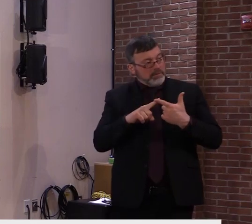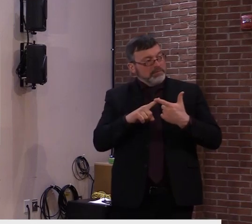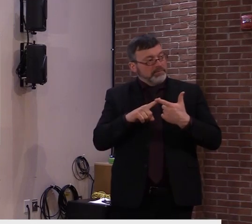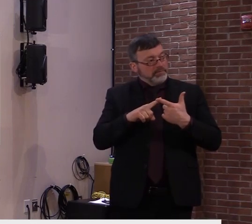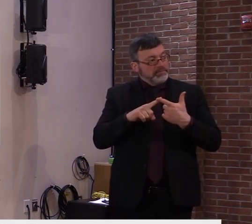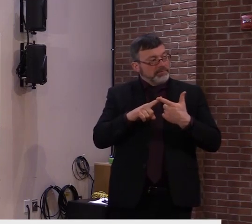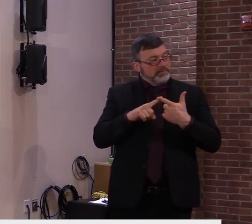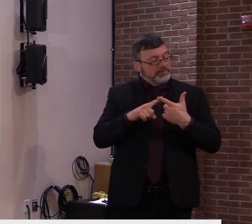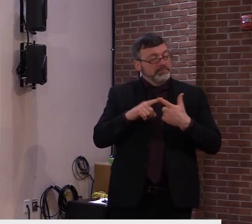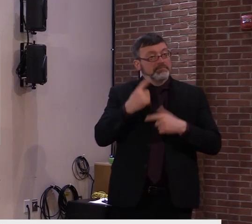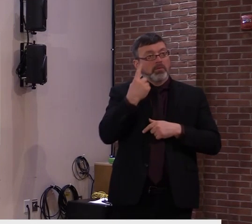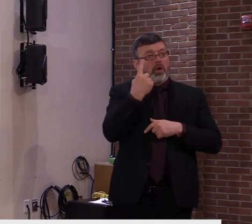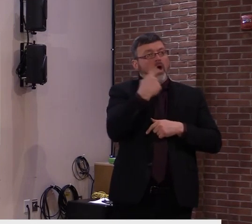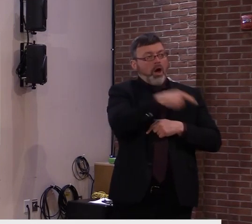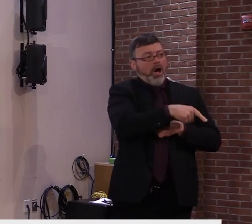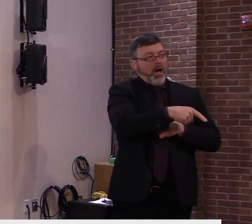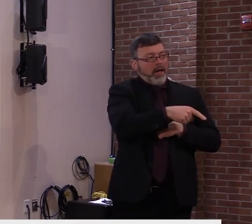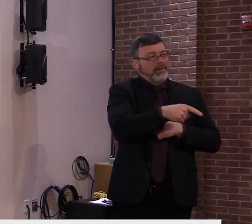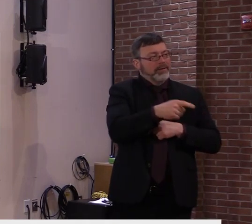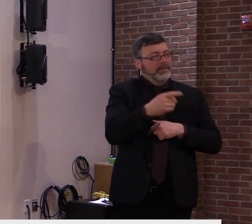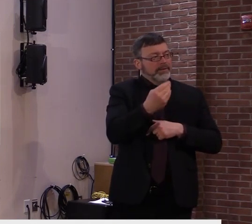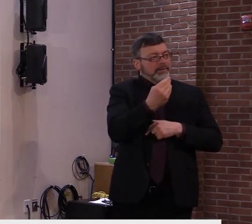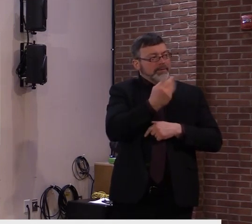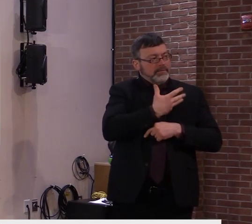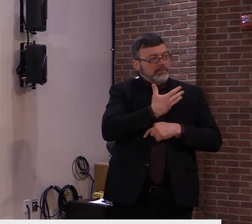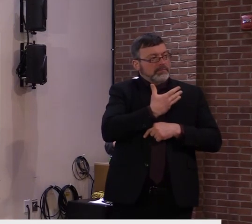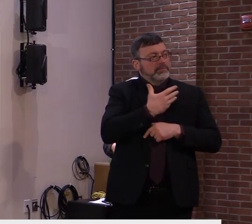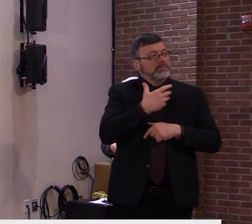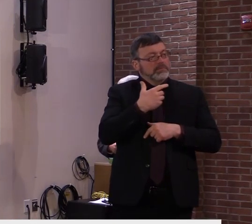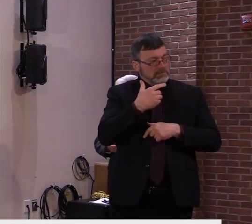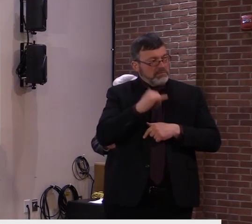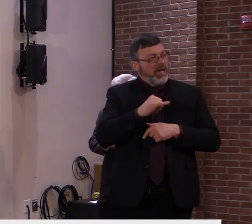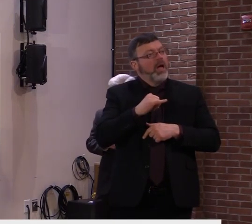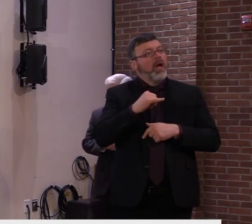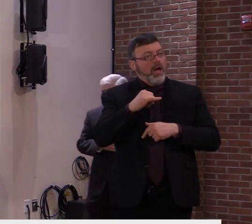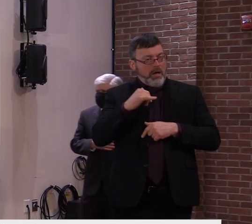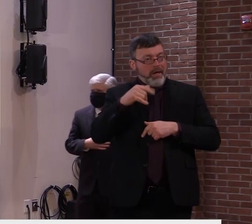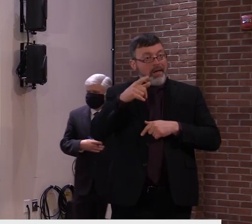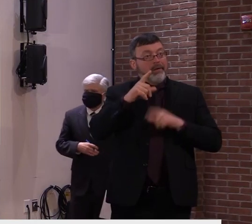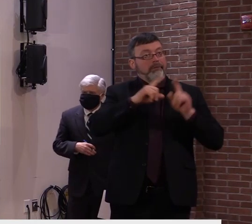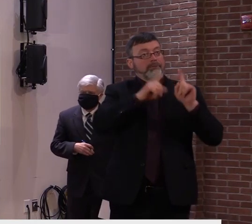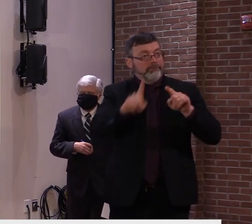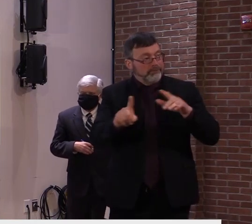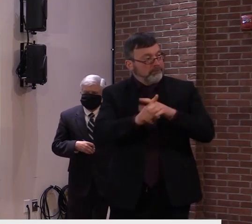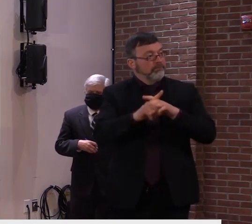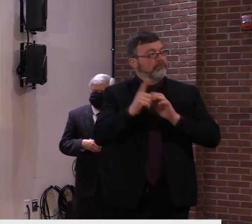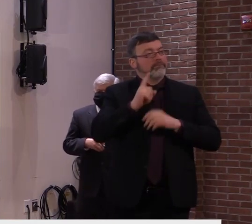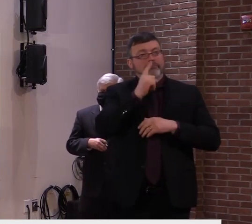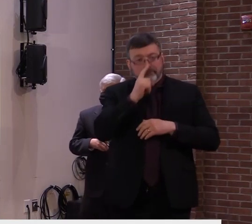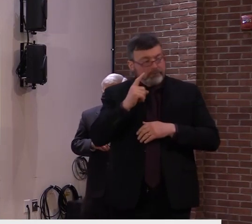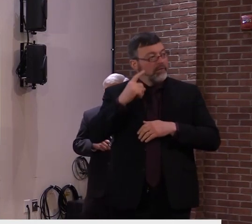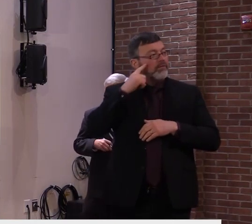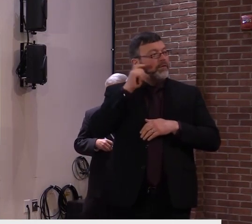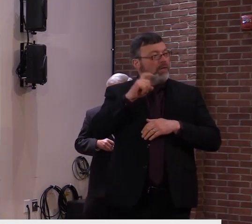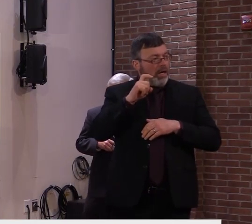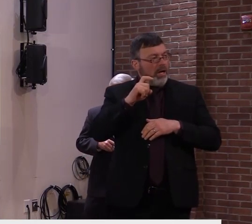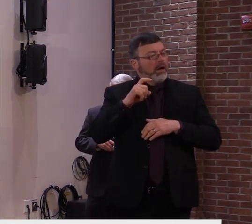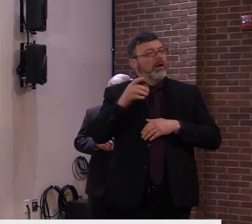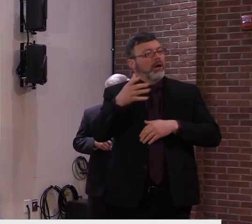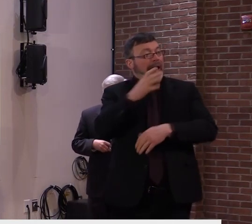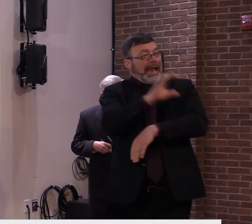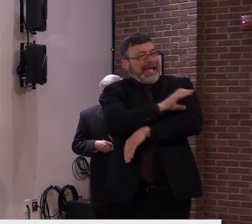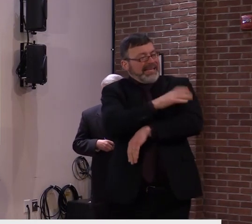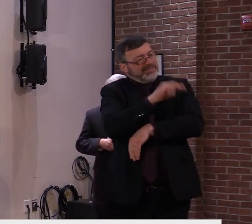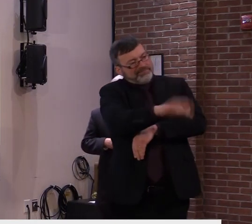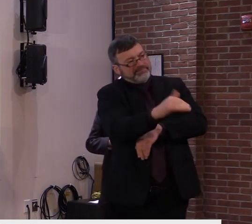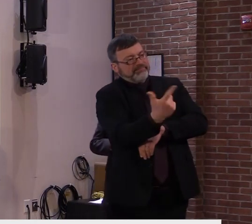asked to pay $200 for a test at a local private clinic. And I just wondered if that was, like, a typical